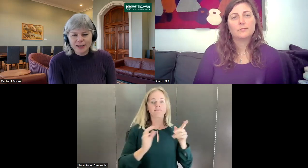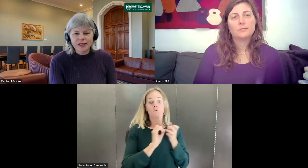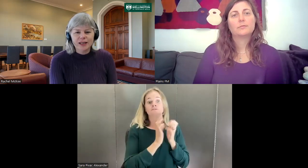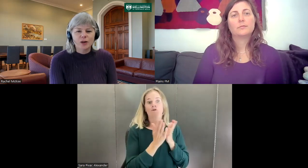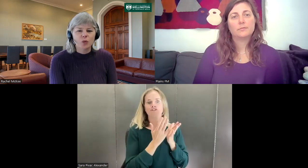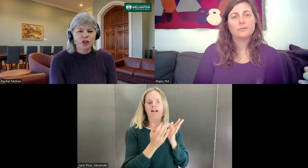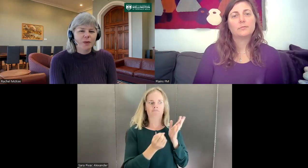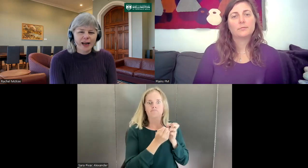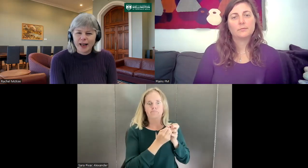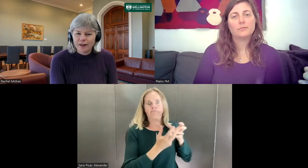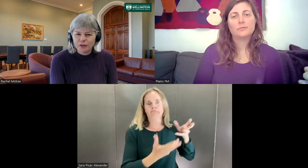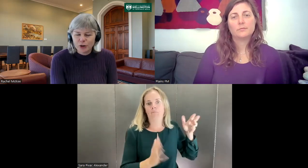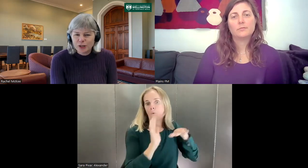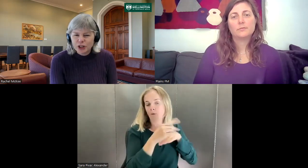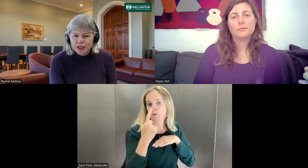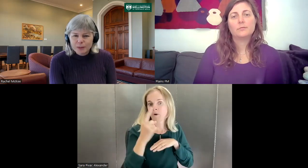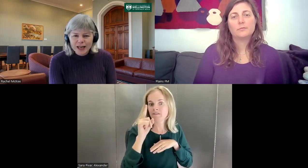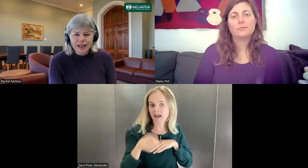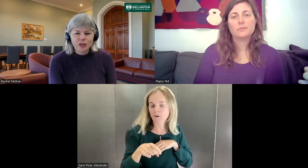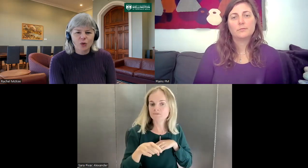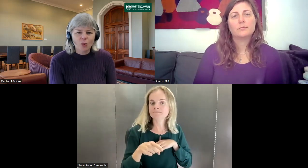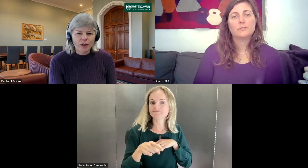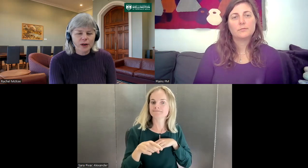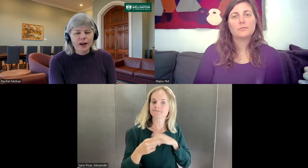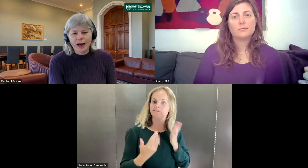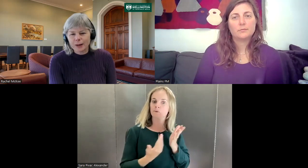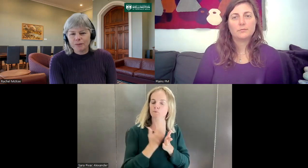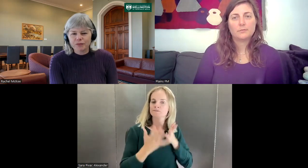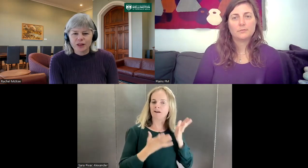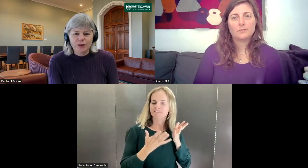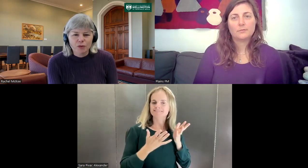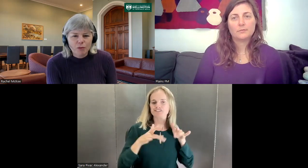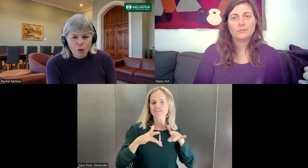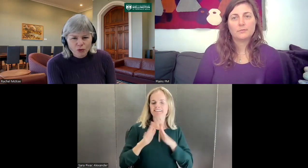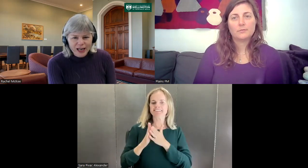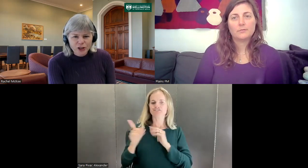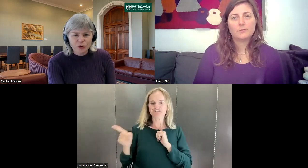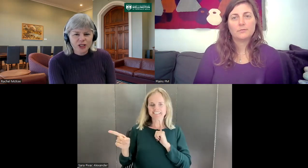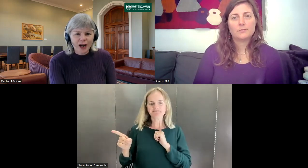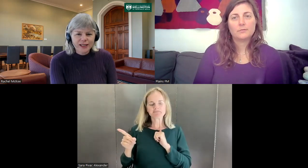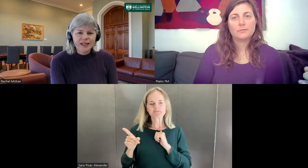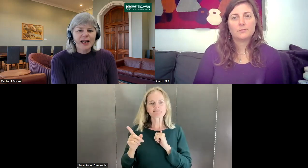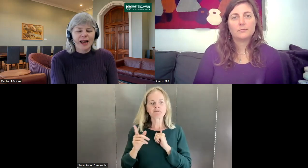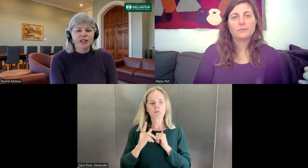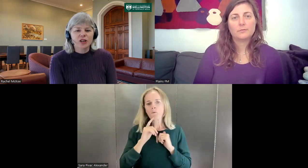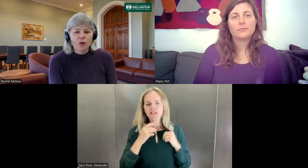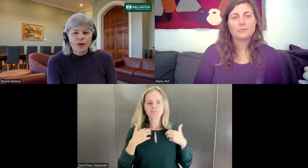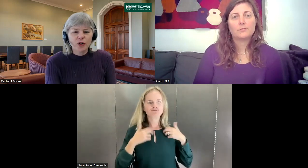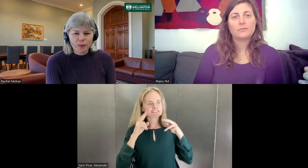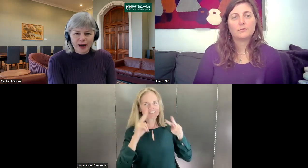which might have, you know, specialist meanings or more rarely used signs. And so we've got about